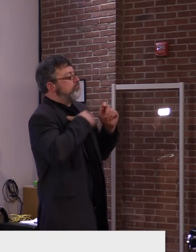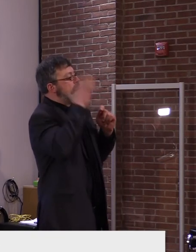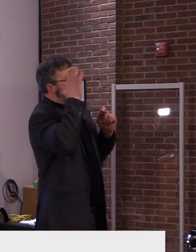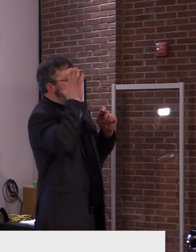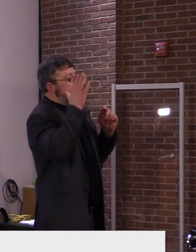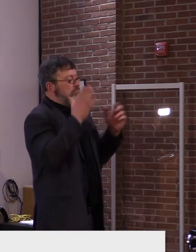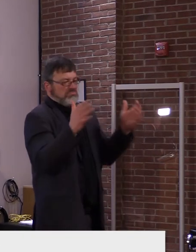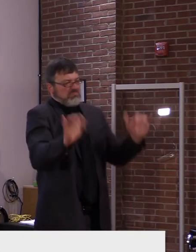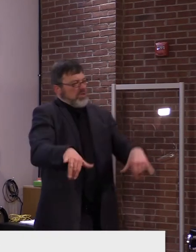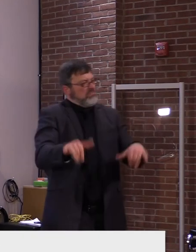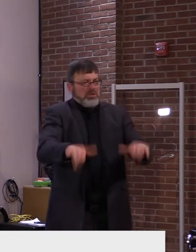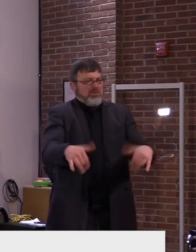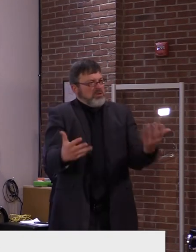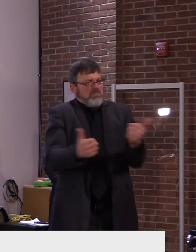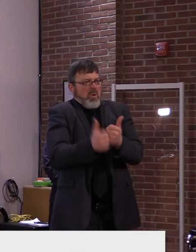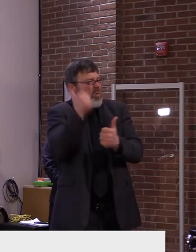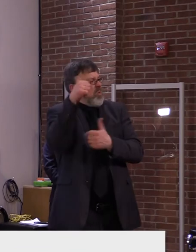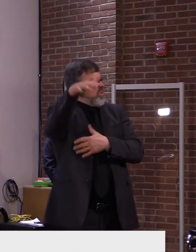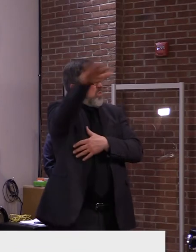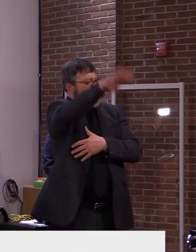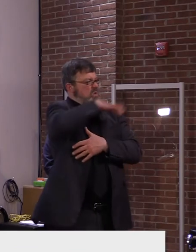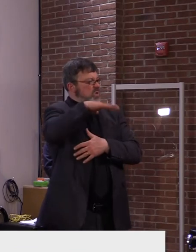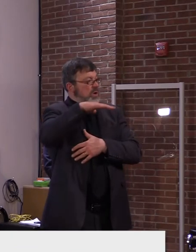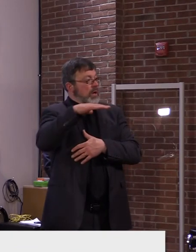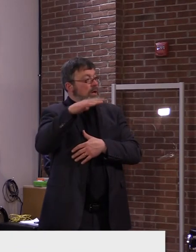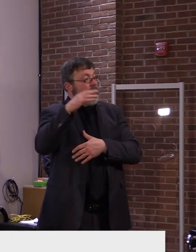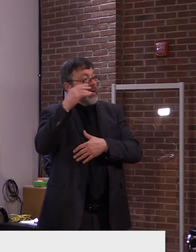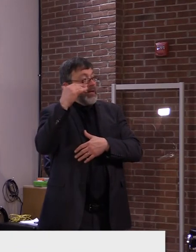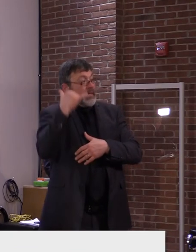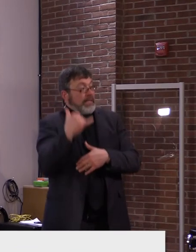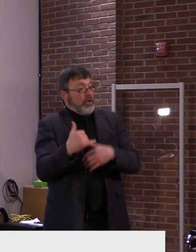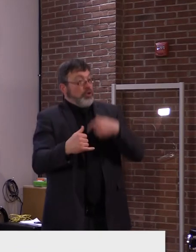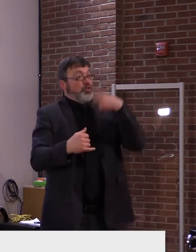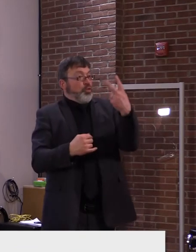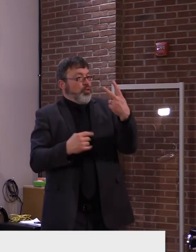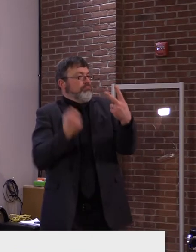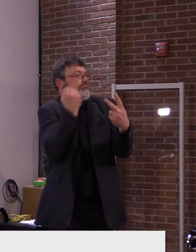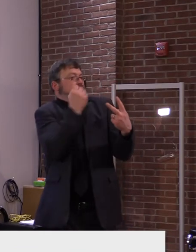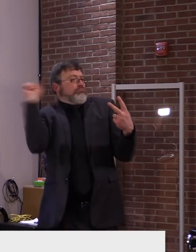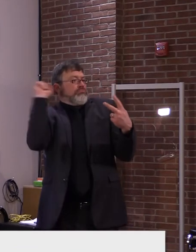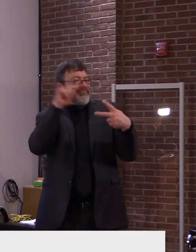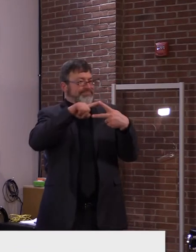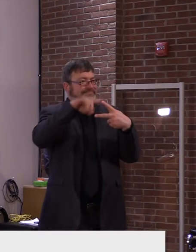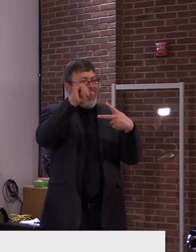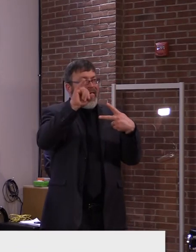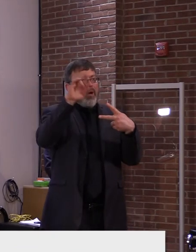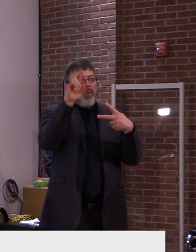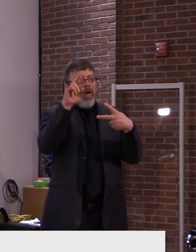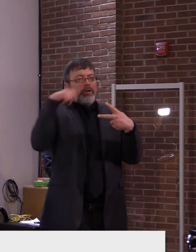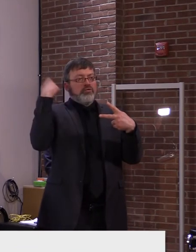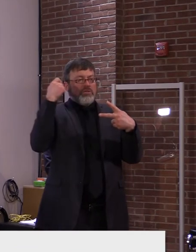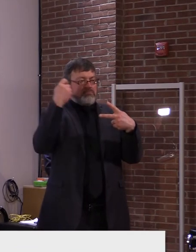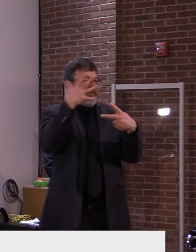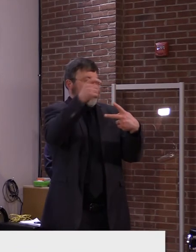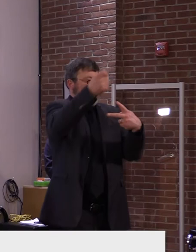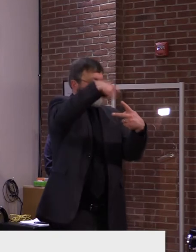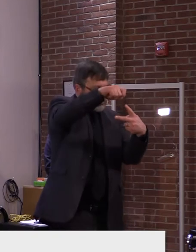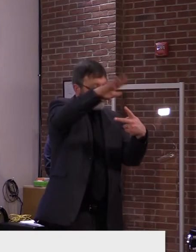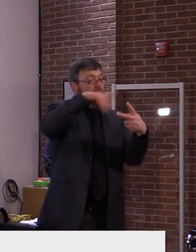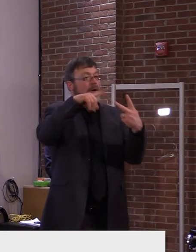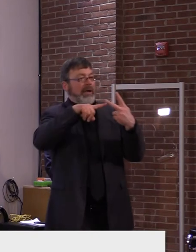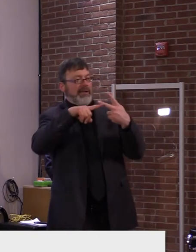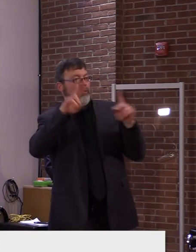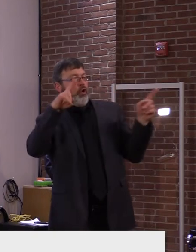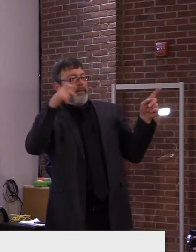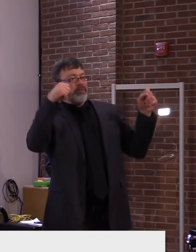so it's, uh, there just haven't been that many events, uh, really just the one that we're aware of that required, uh, legal action. Everything else